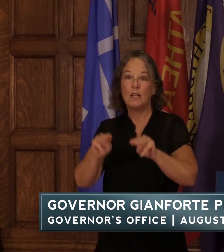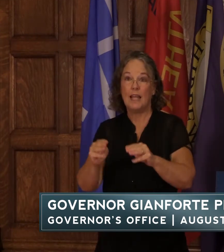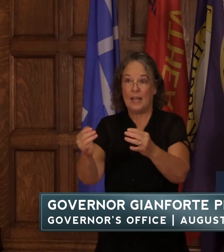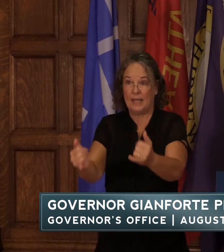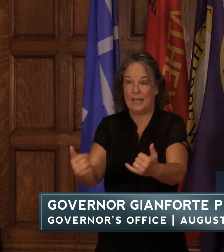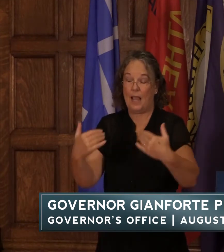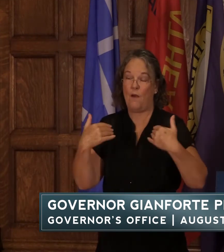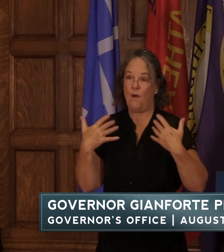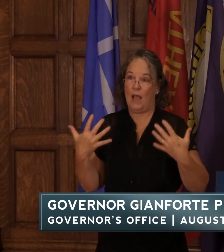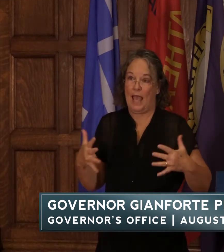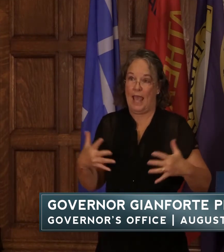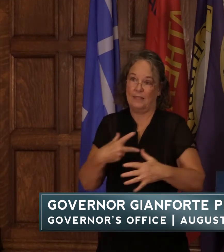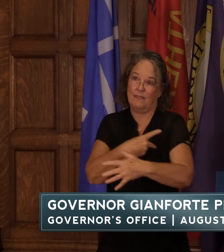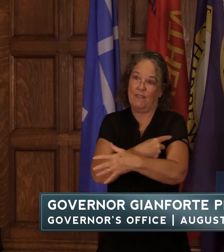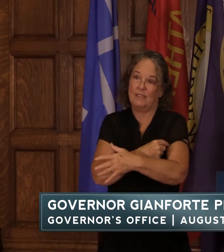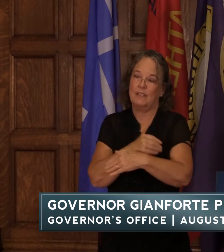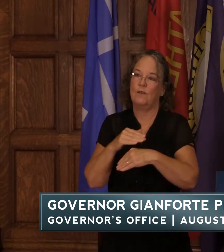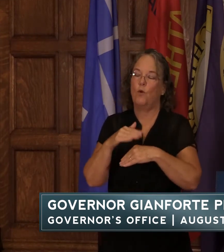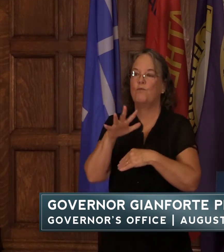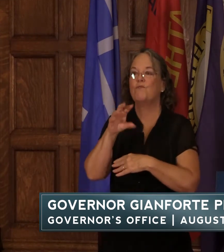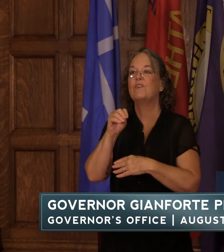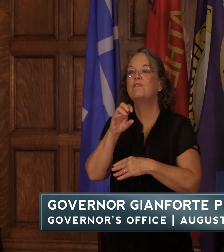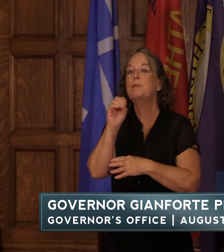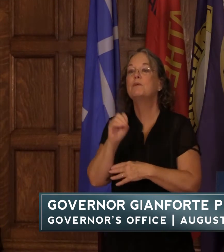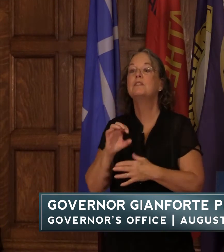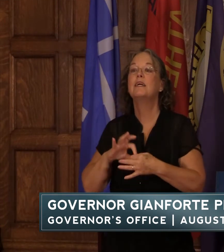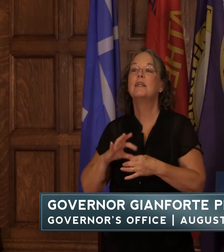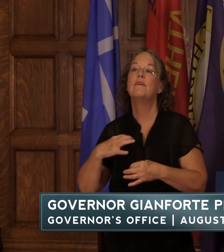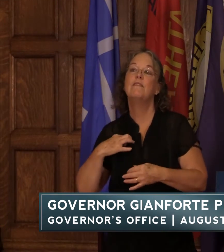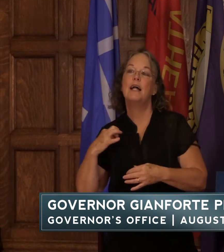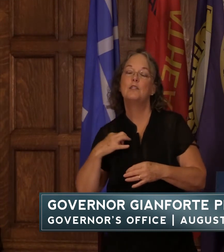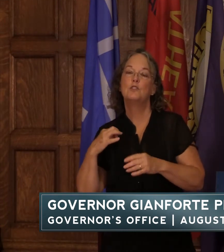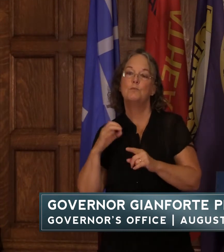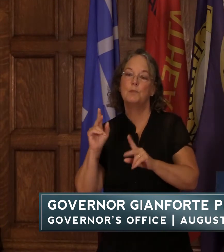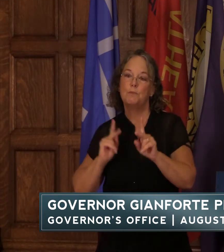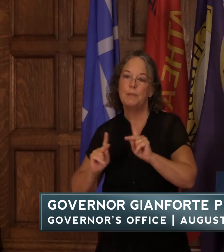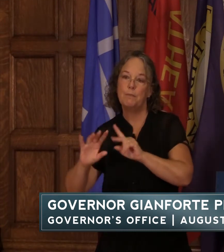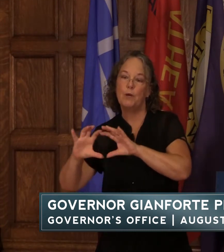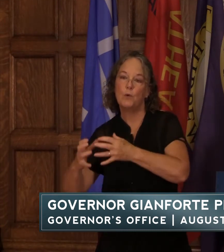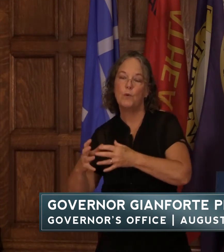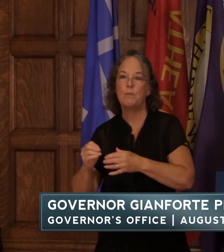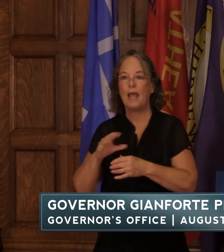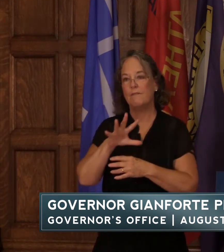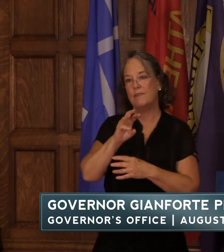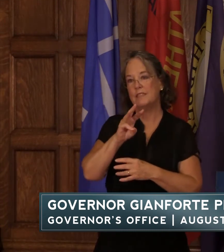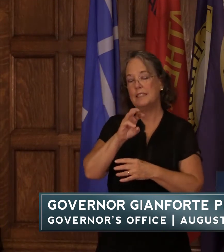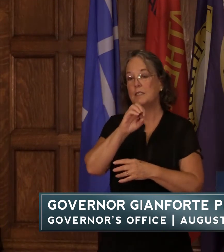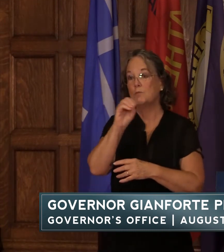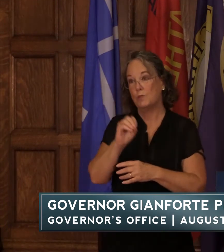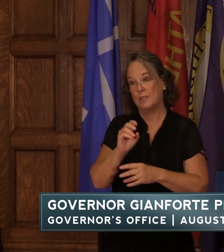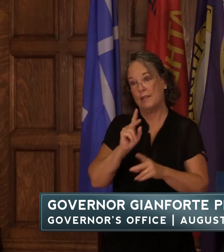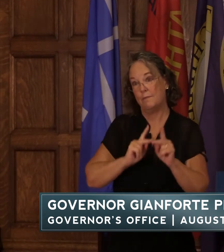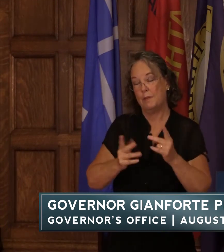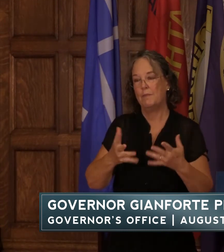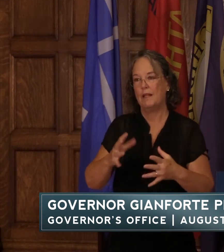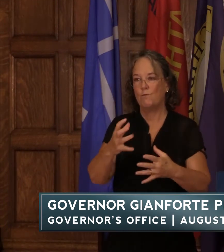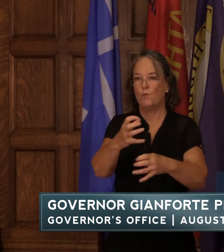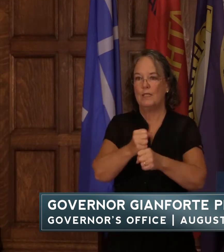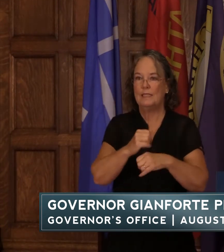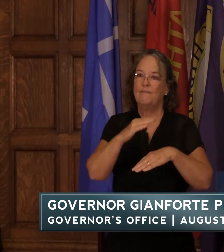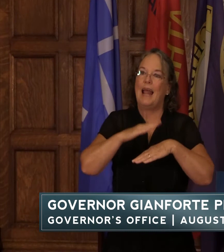vaccinated 50 percent of the eligible population along with 56 percent of people receiving at least one dose